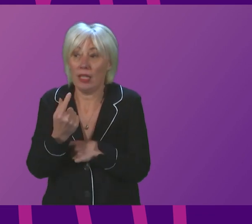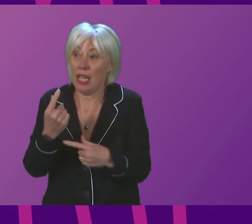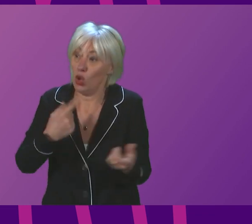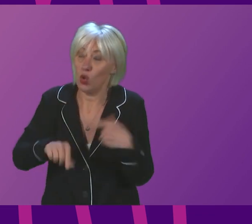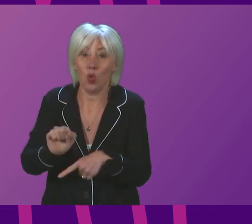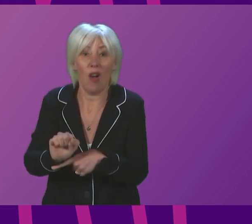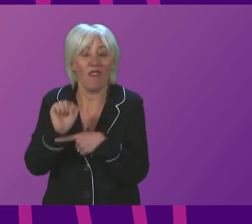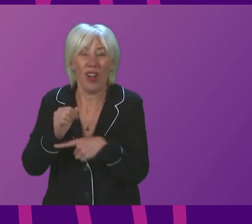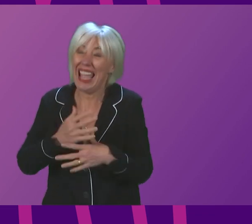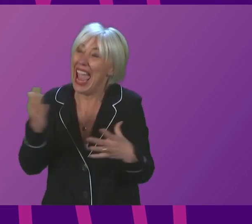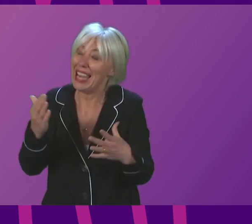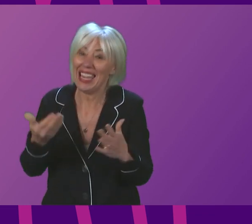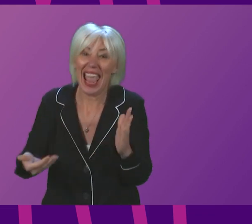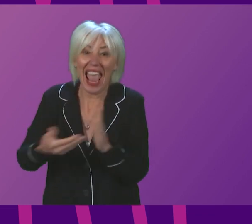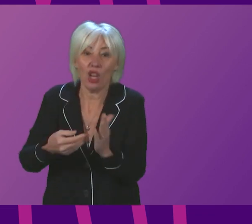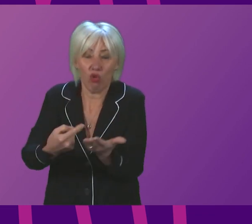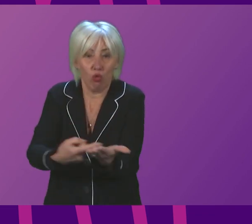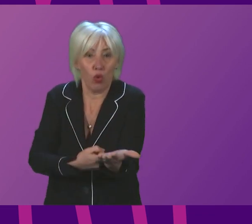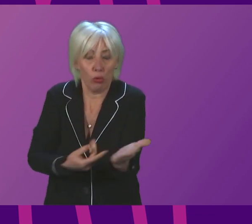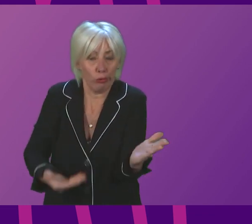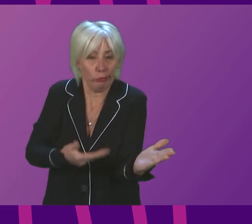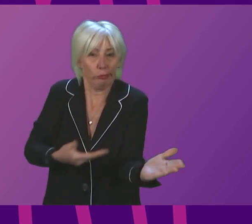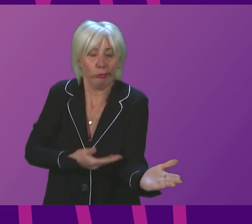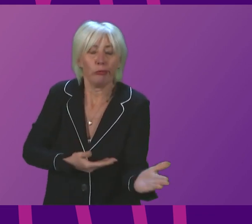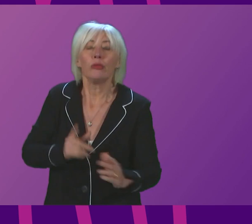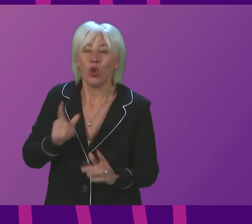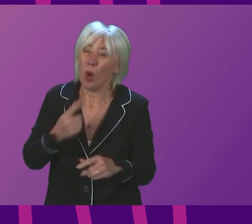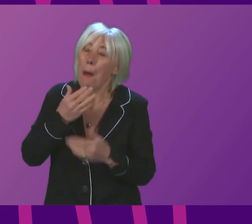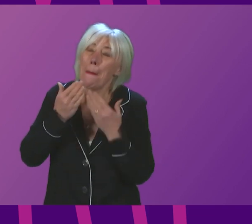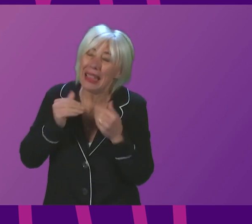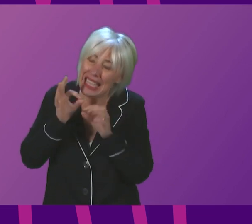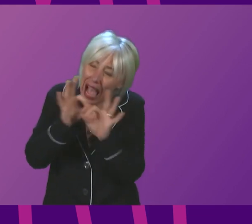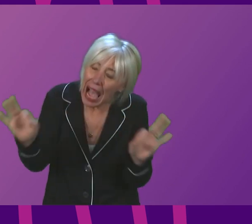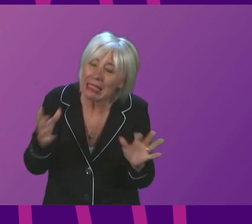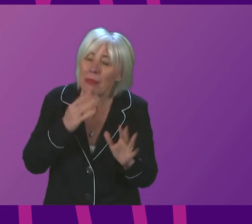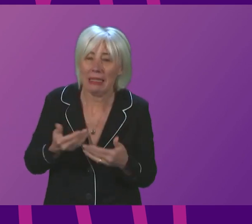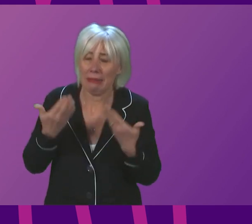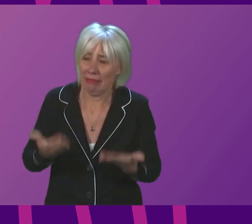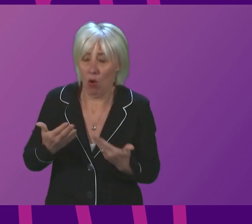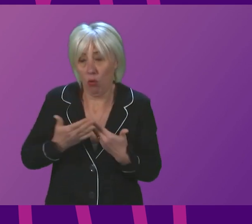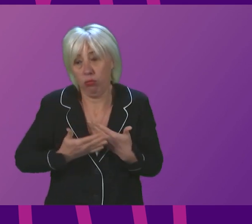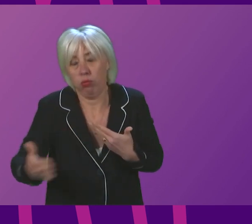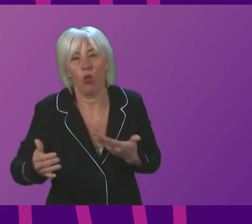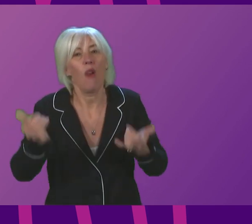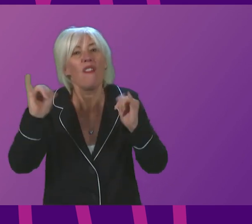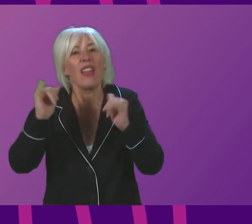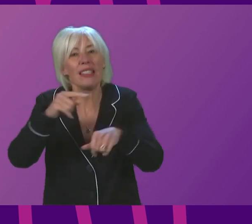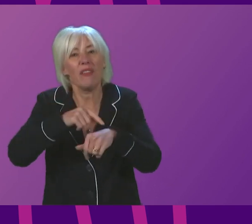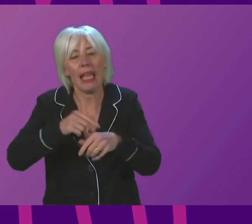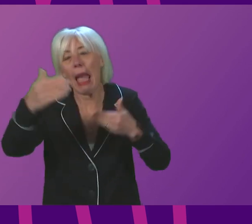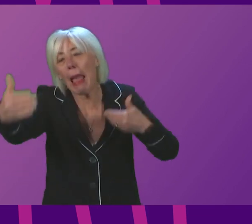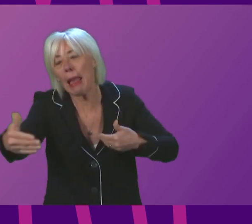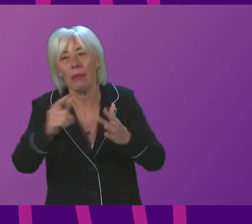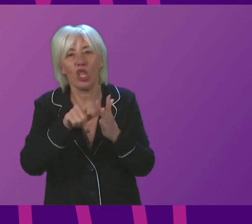for any additional protections. I am asking everyone to make an extra effort to do so from now through the festive period and into